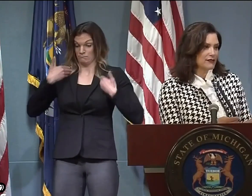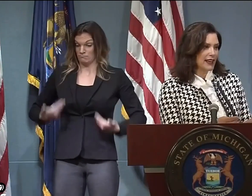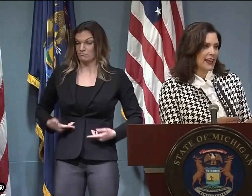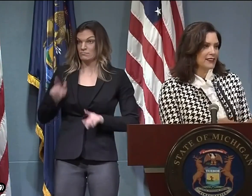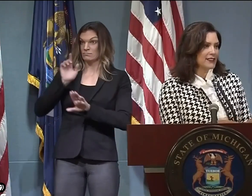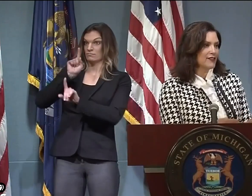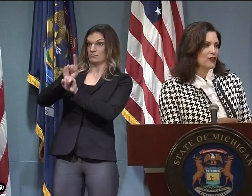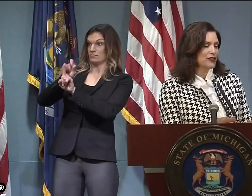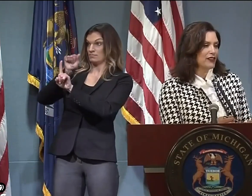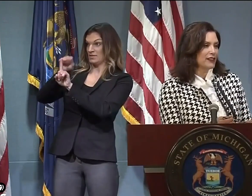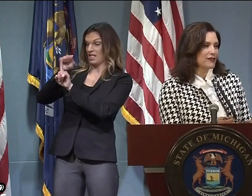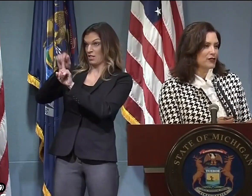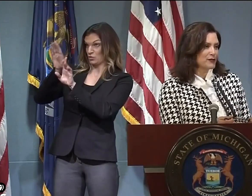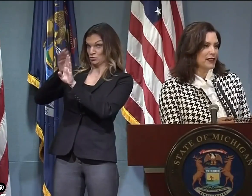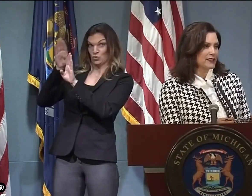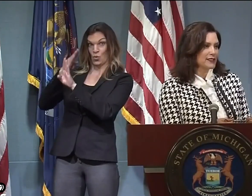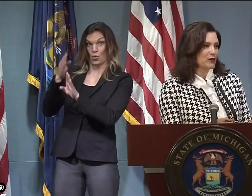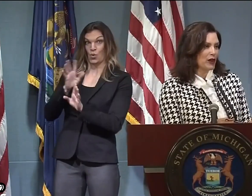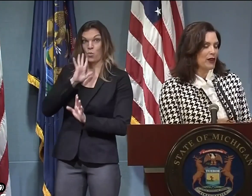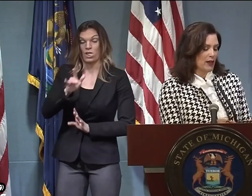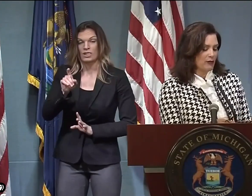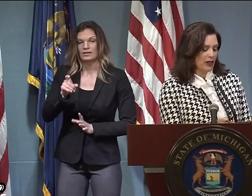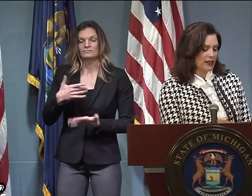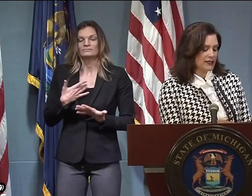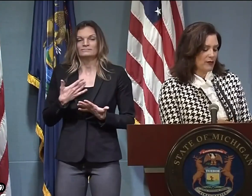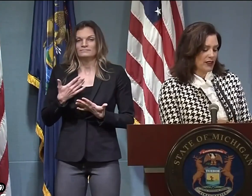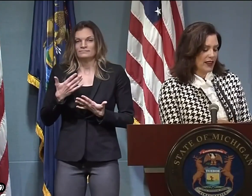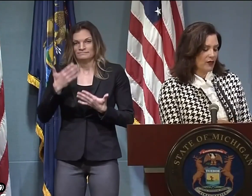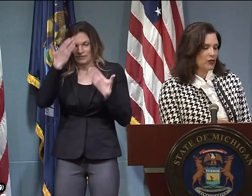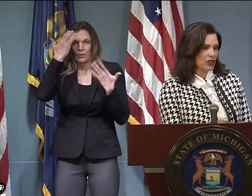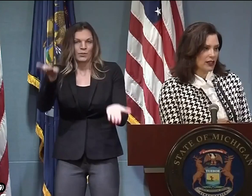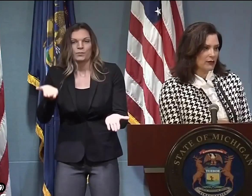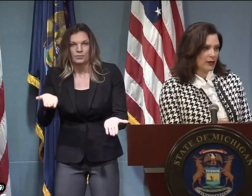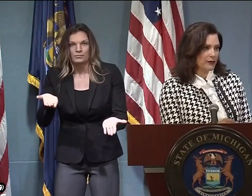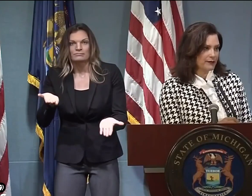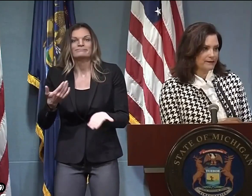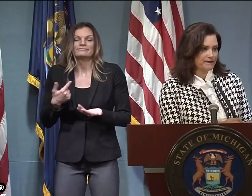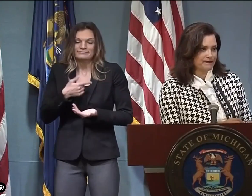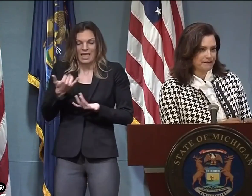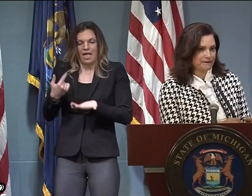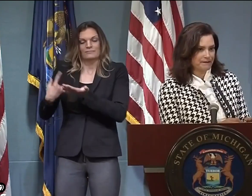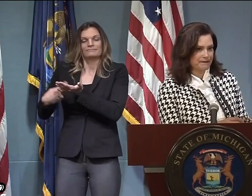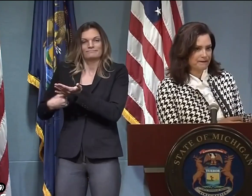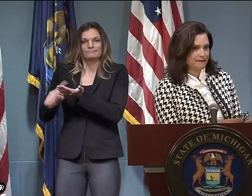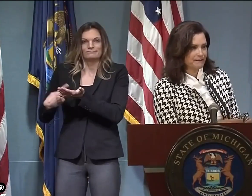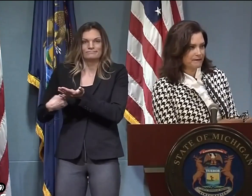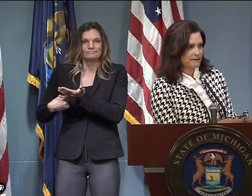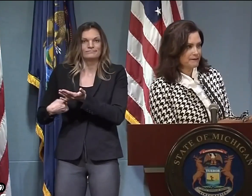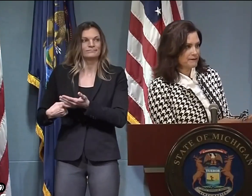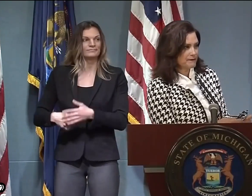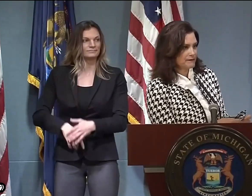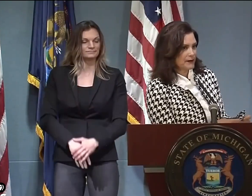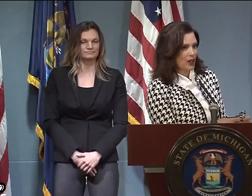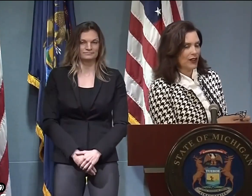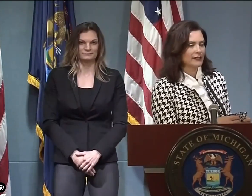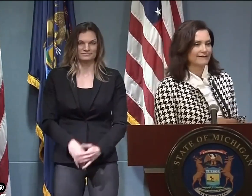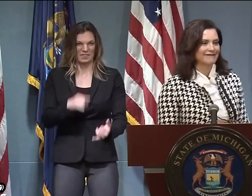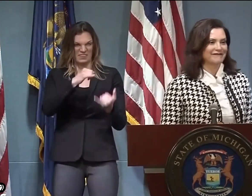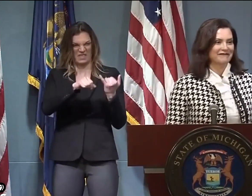the census, I think it's, I can't give you a definitive response at this point, but it's something that we're talking about.